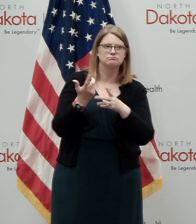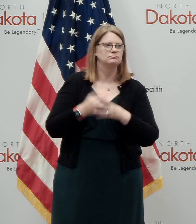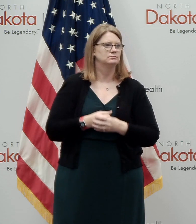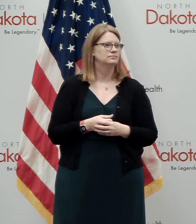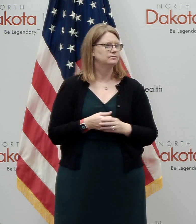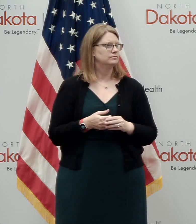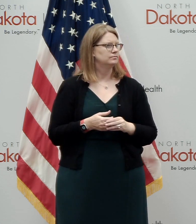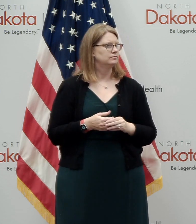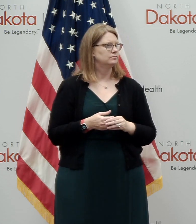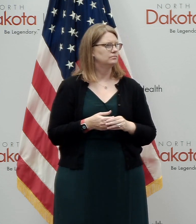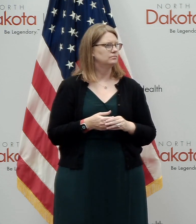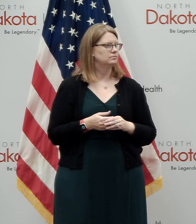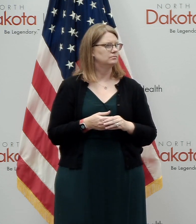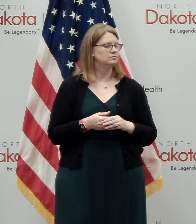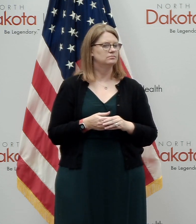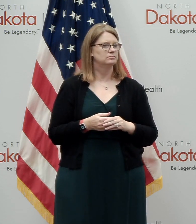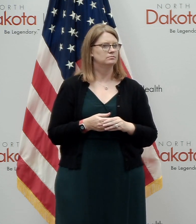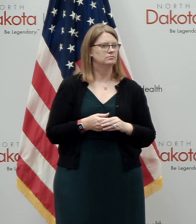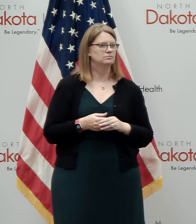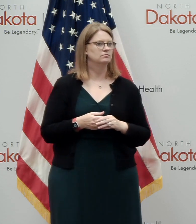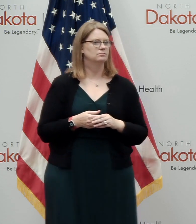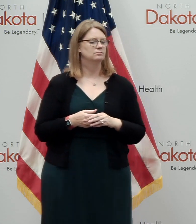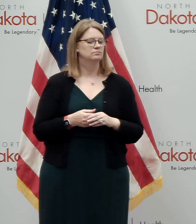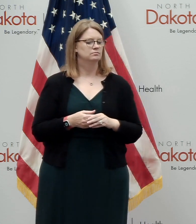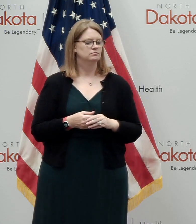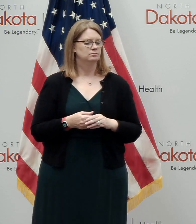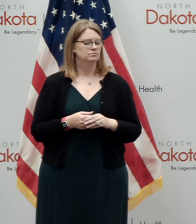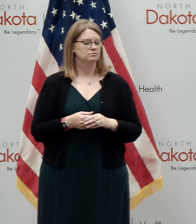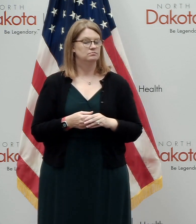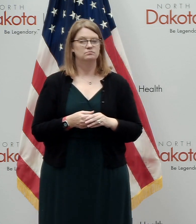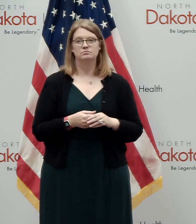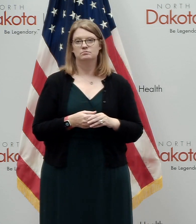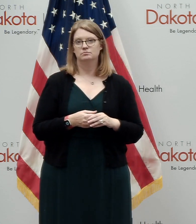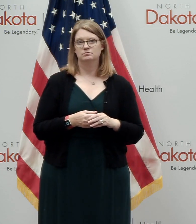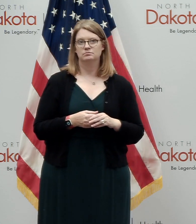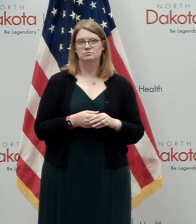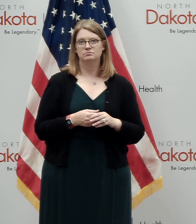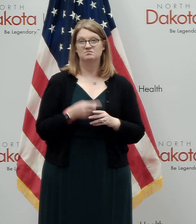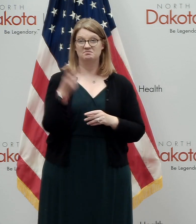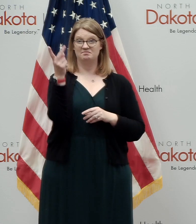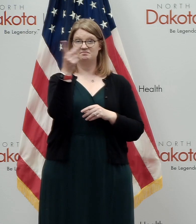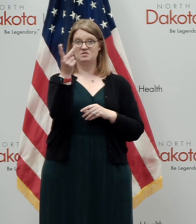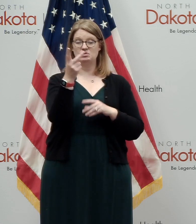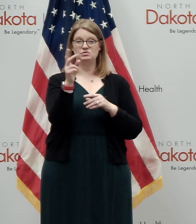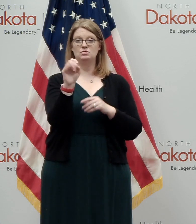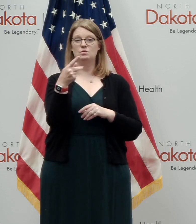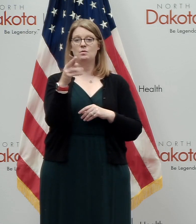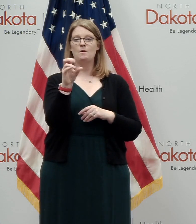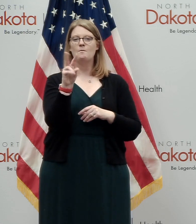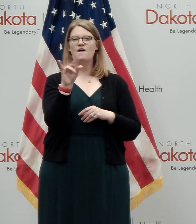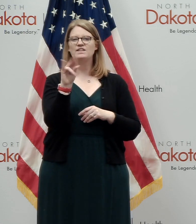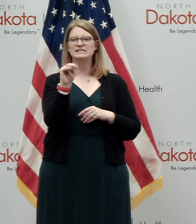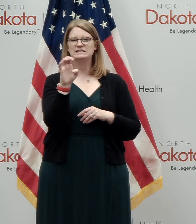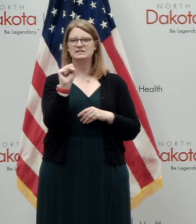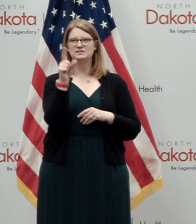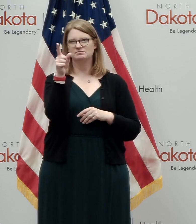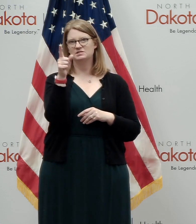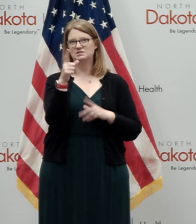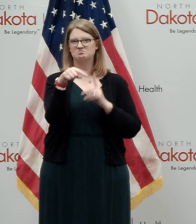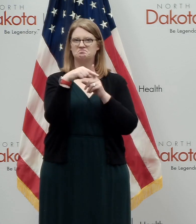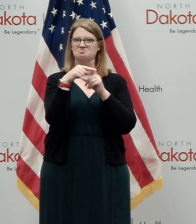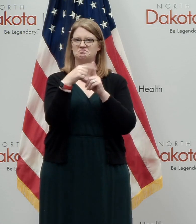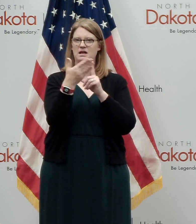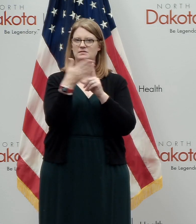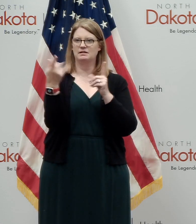but again, again, the, based on the numbers, uh, there, there, there's some, there must be some good things going on